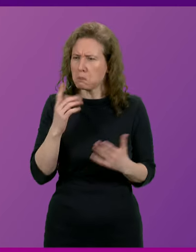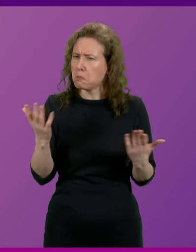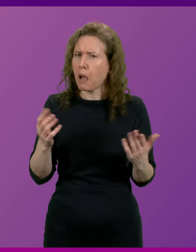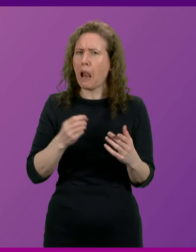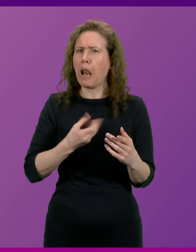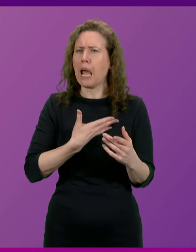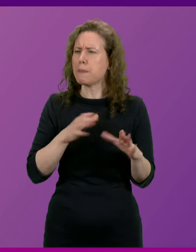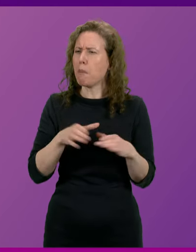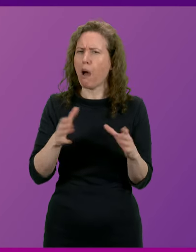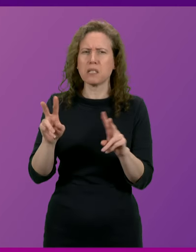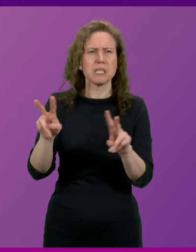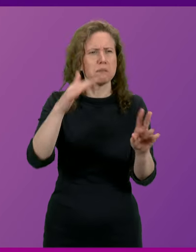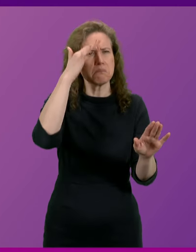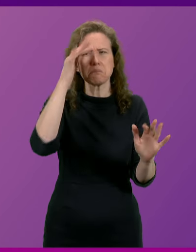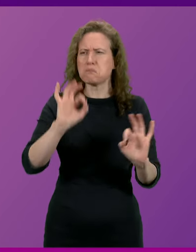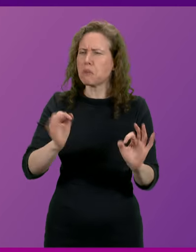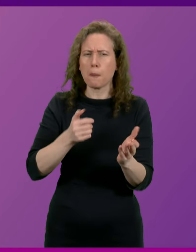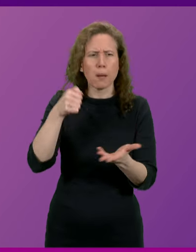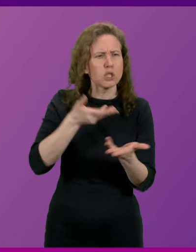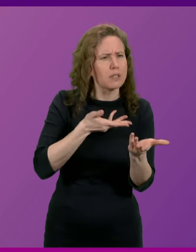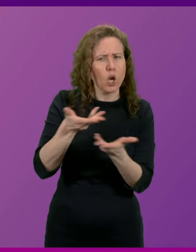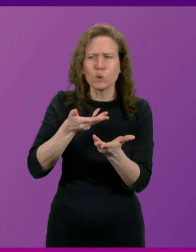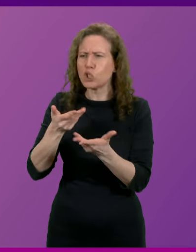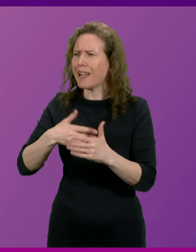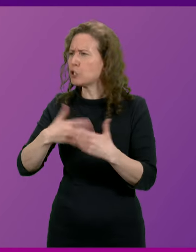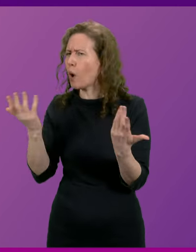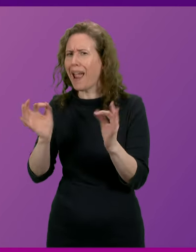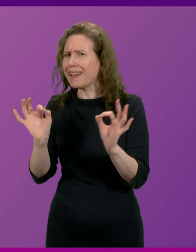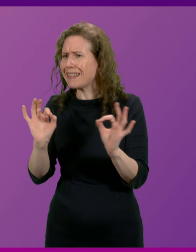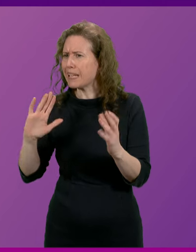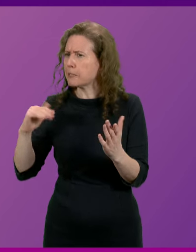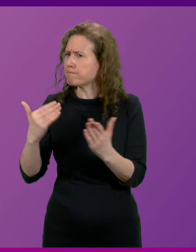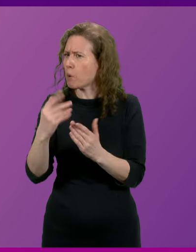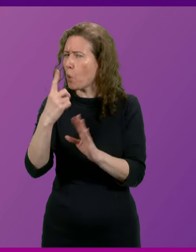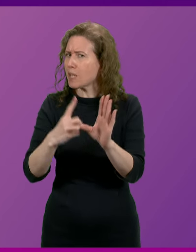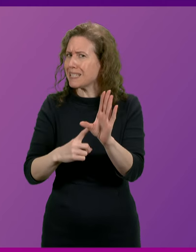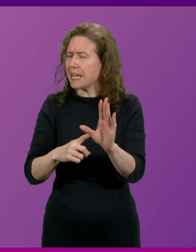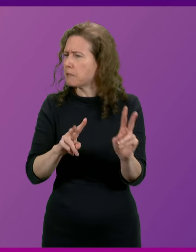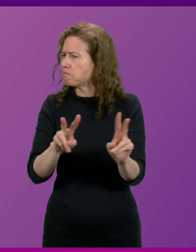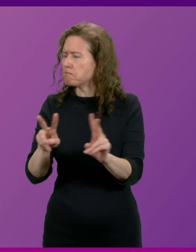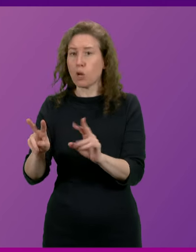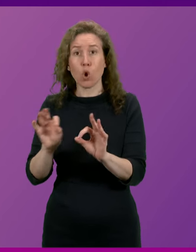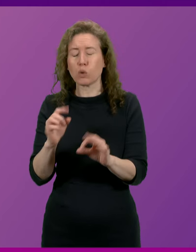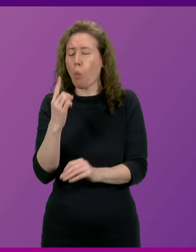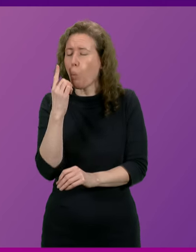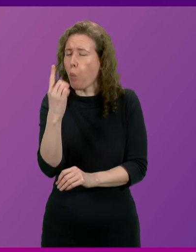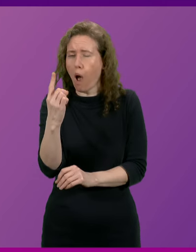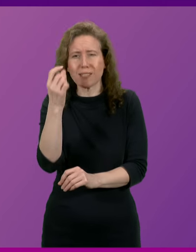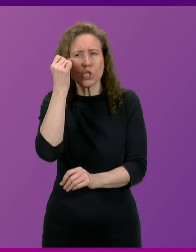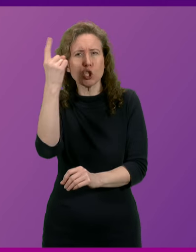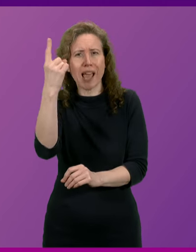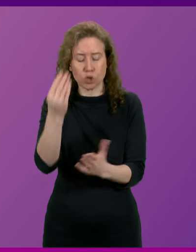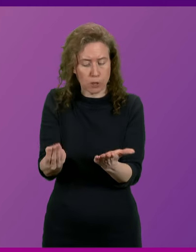Party in any budget negotiations, particularly over the course of the last year, was make one suggestion, one